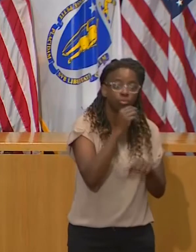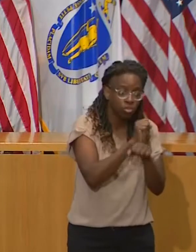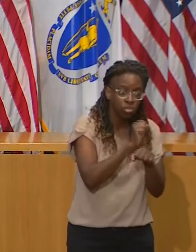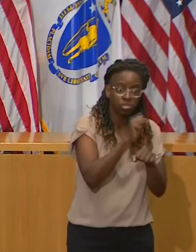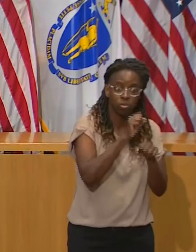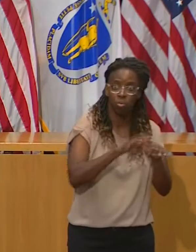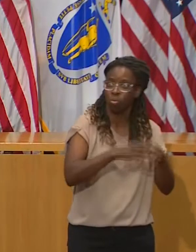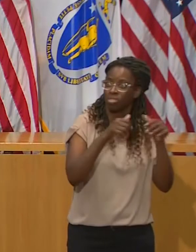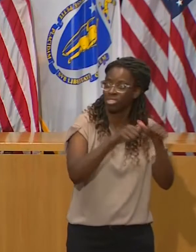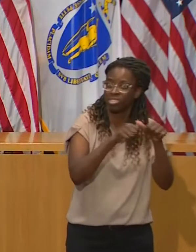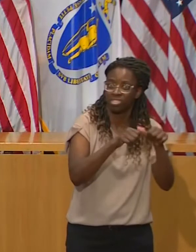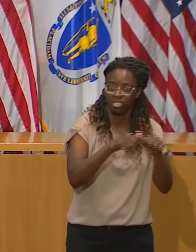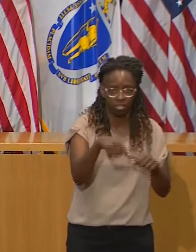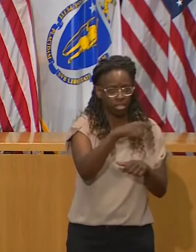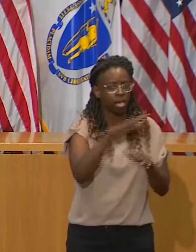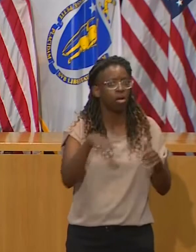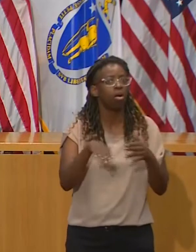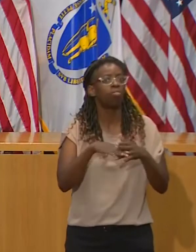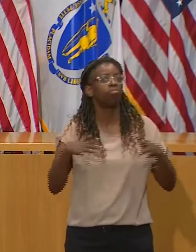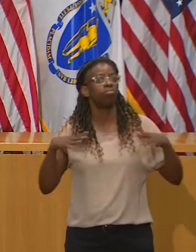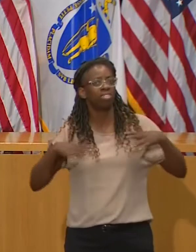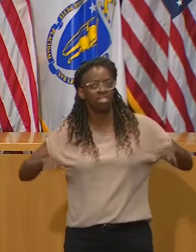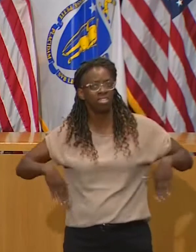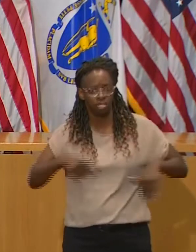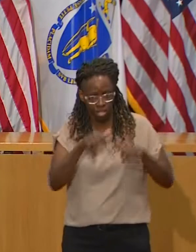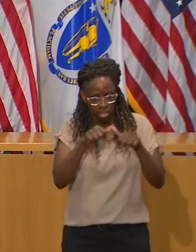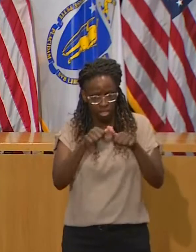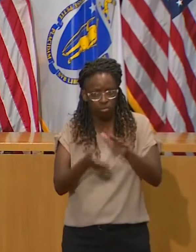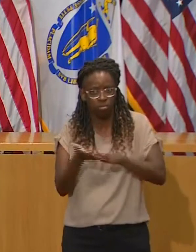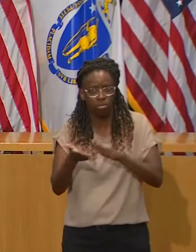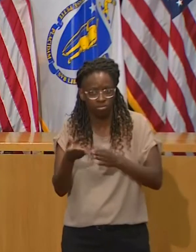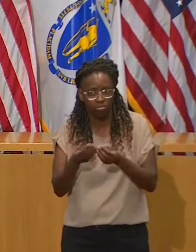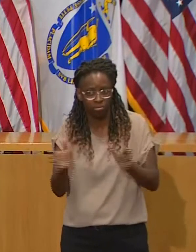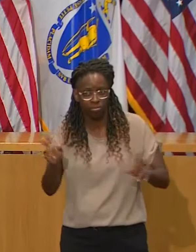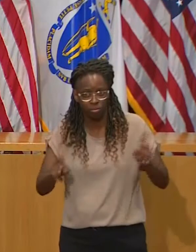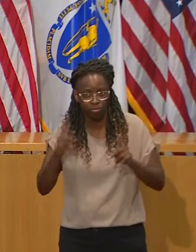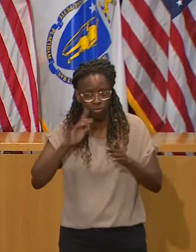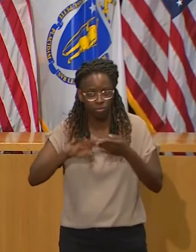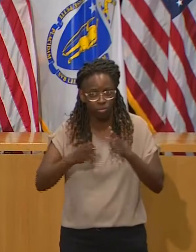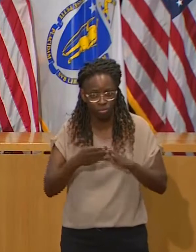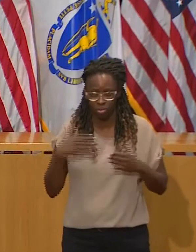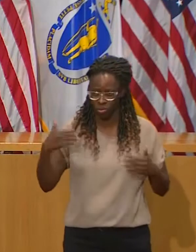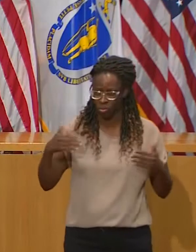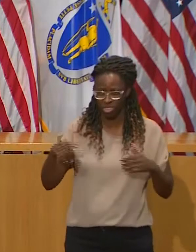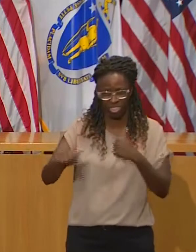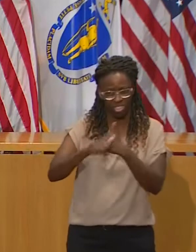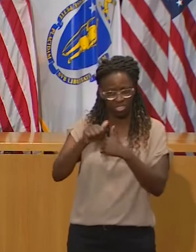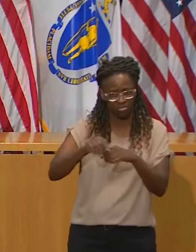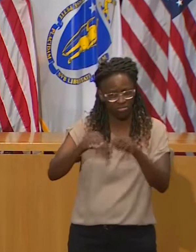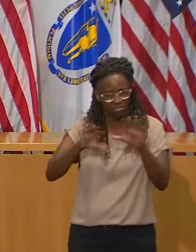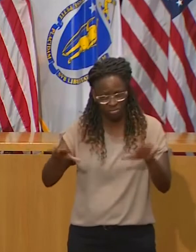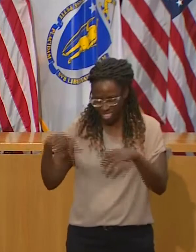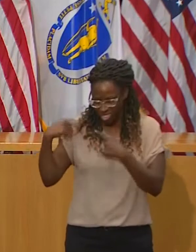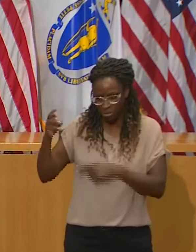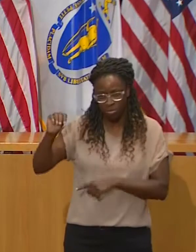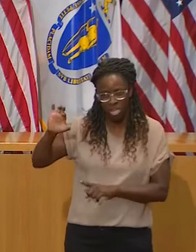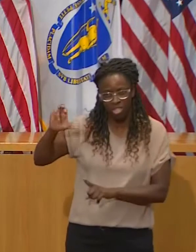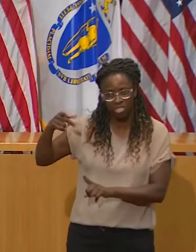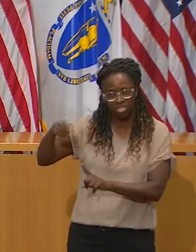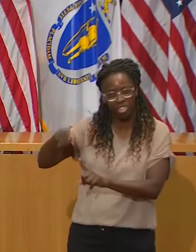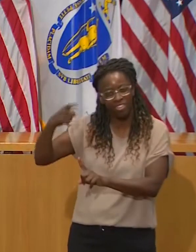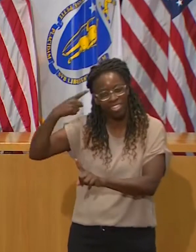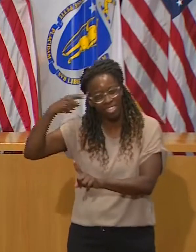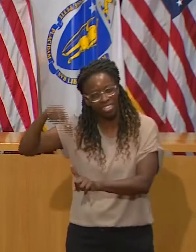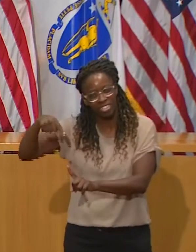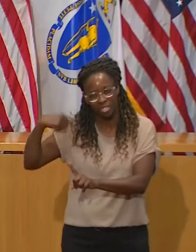families on the line for us every single day since March. Think about all those school age kids that